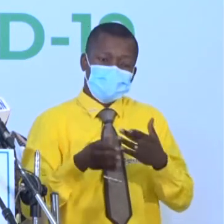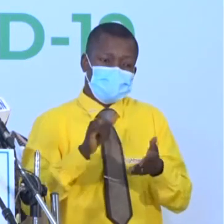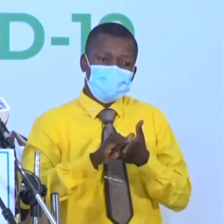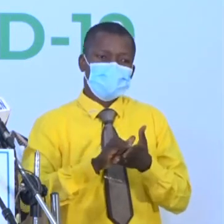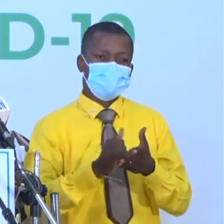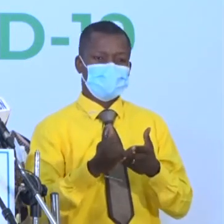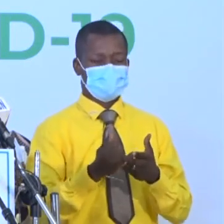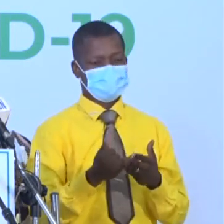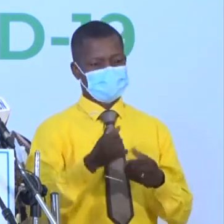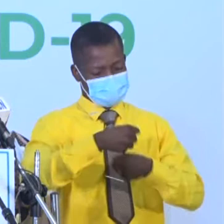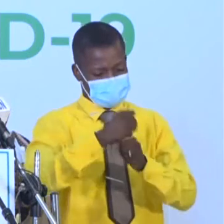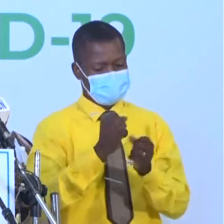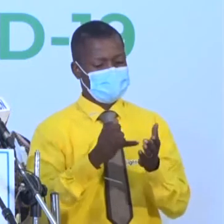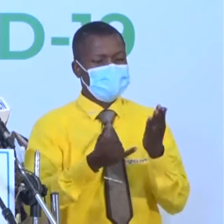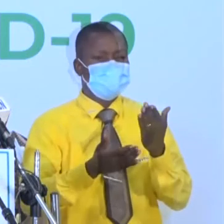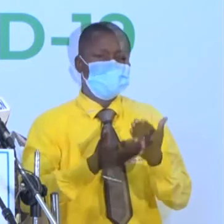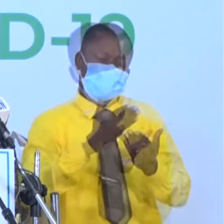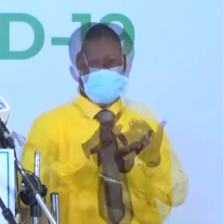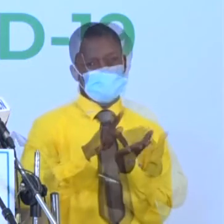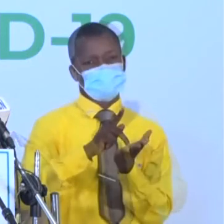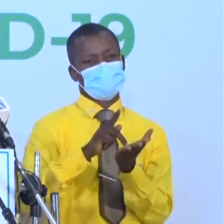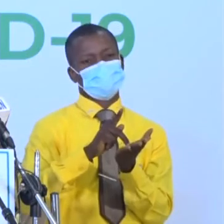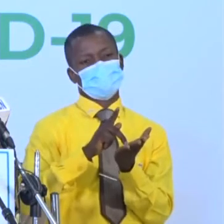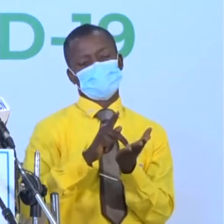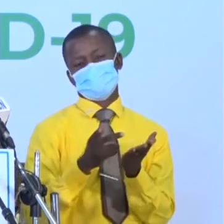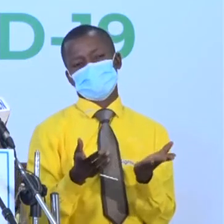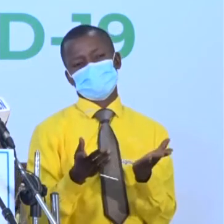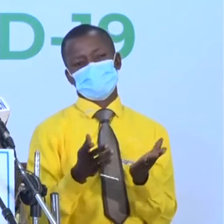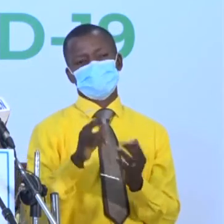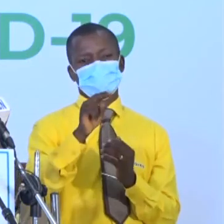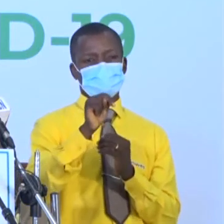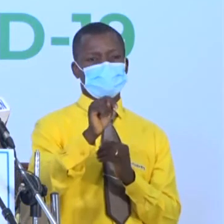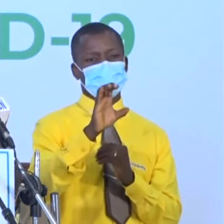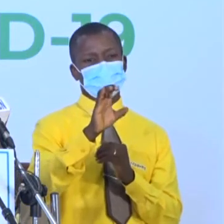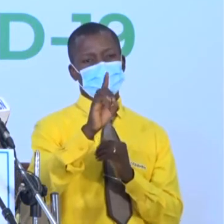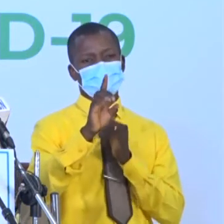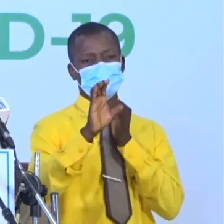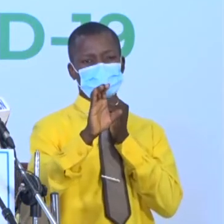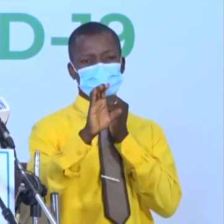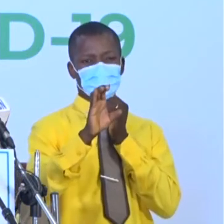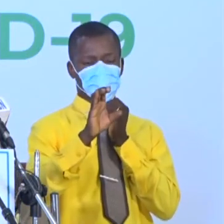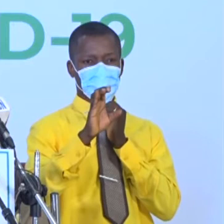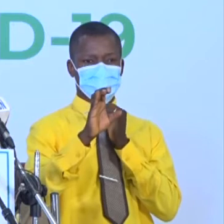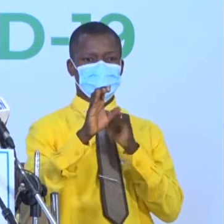under controlled environmental conditions. The NCDC warehouse in Nidu